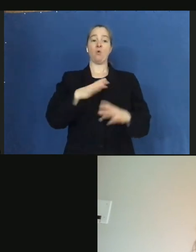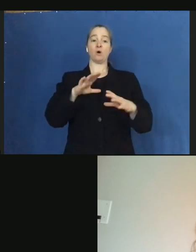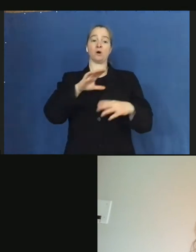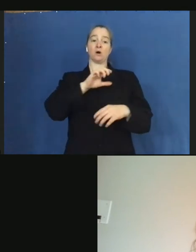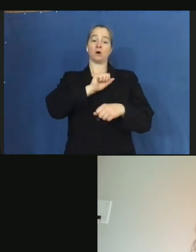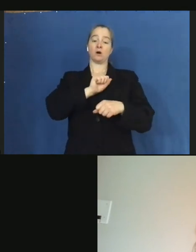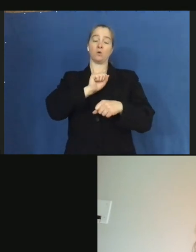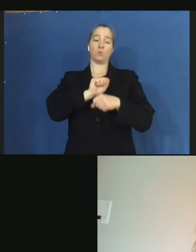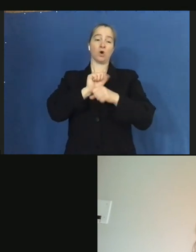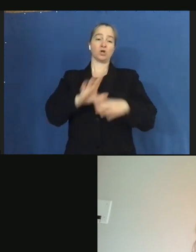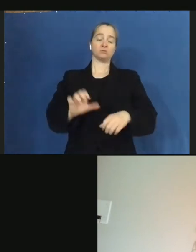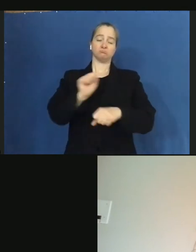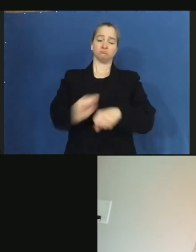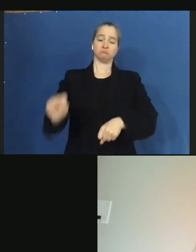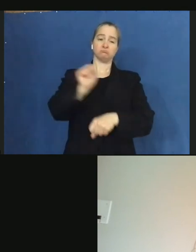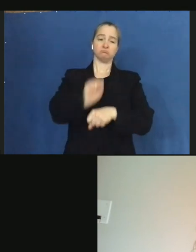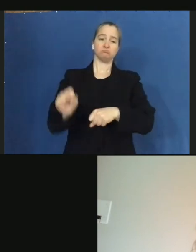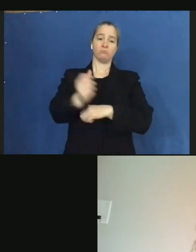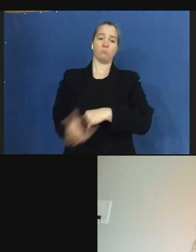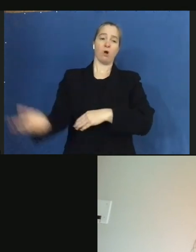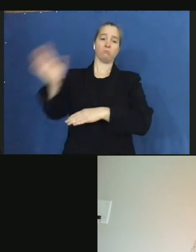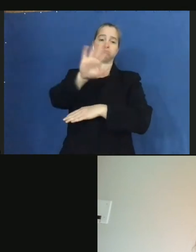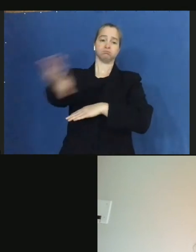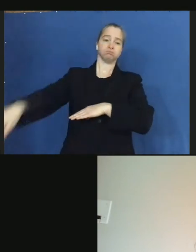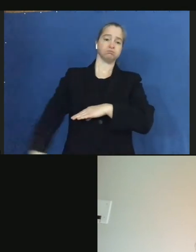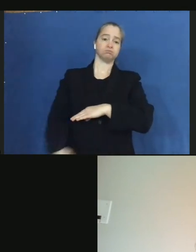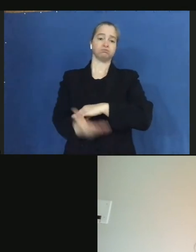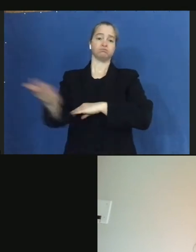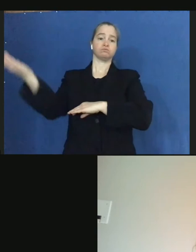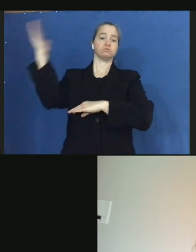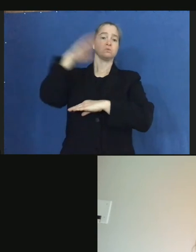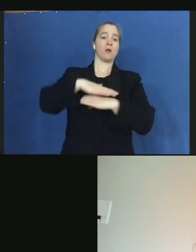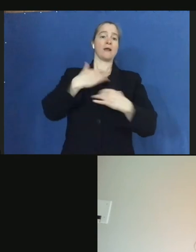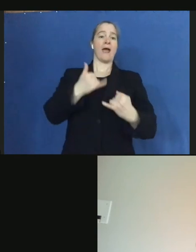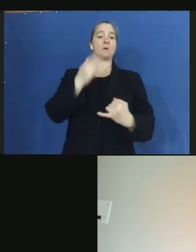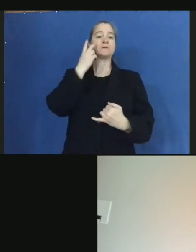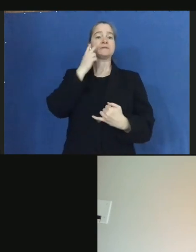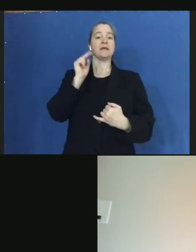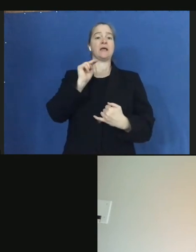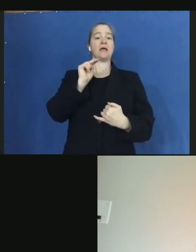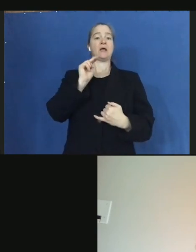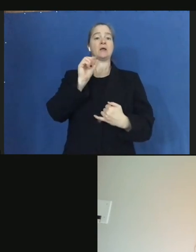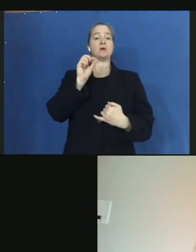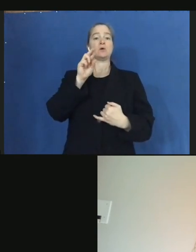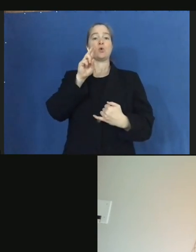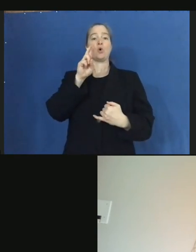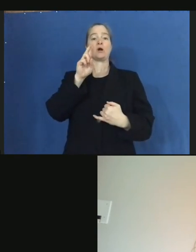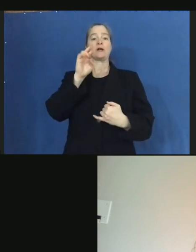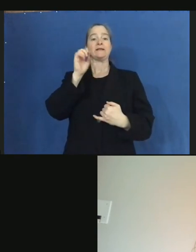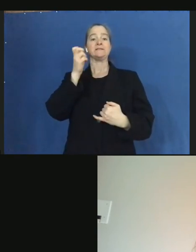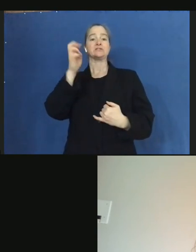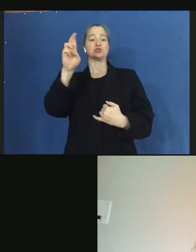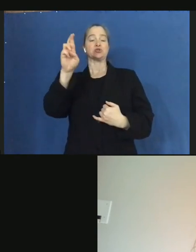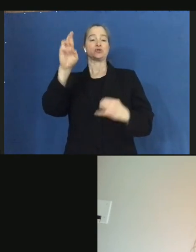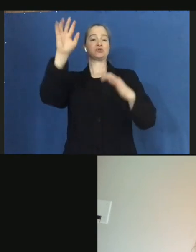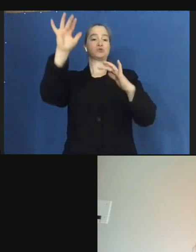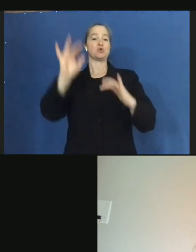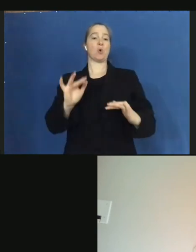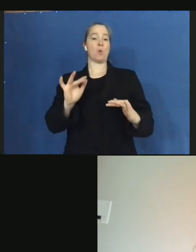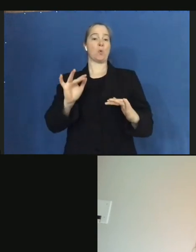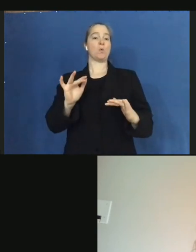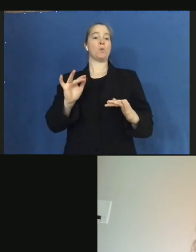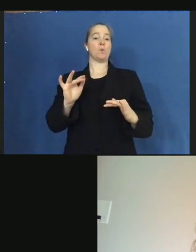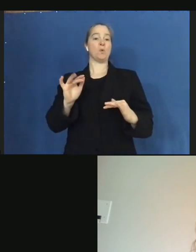And then, of course, moving into today where we're seeing the nor'eastern type of snowfalls, which we're talking about, as Director